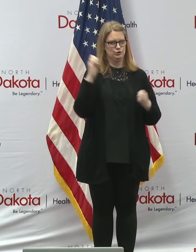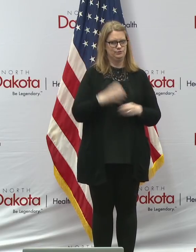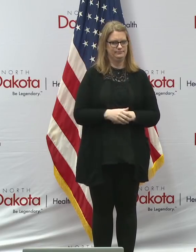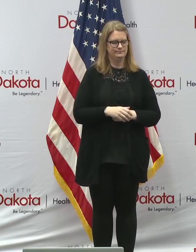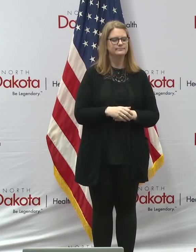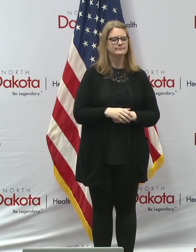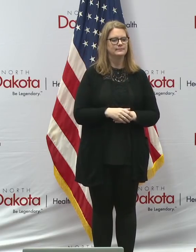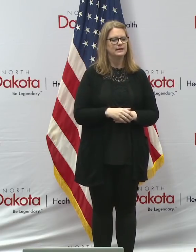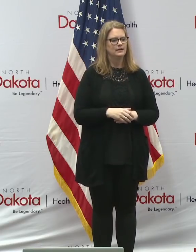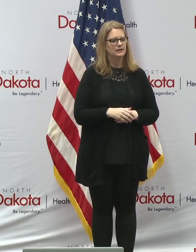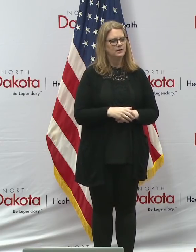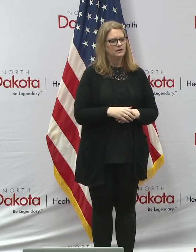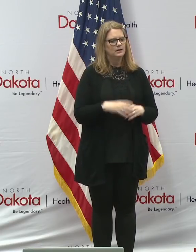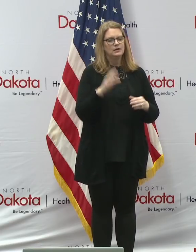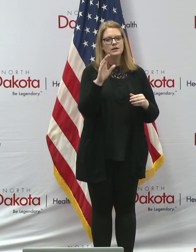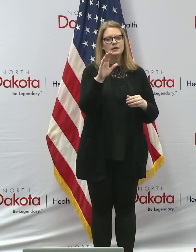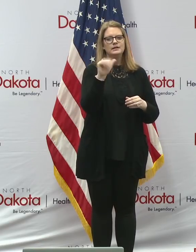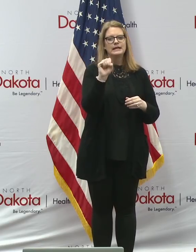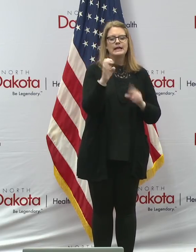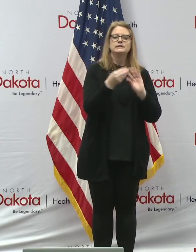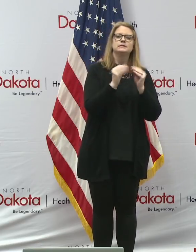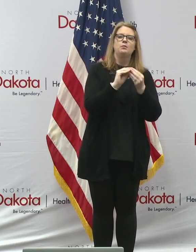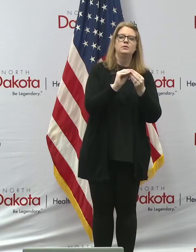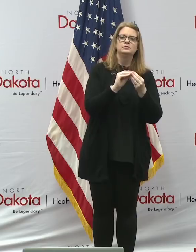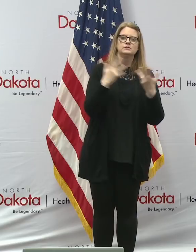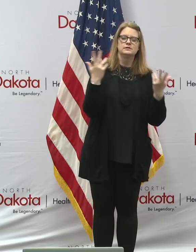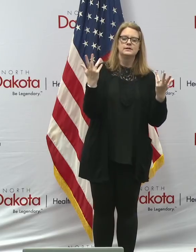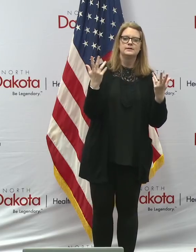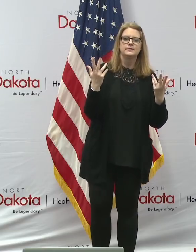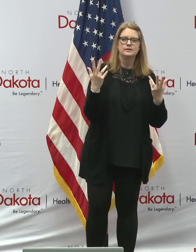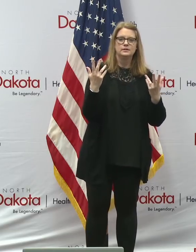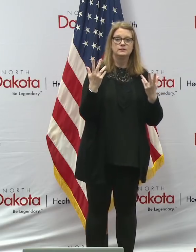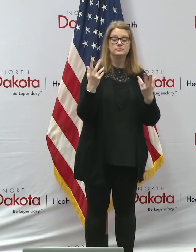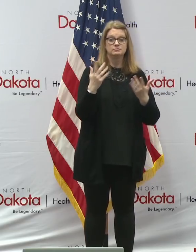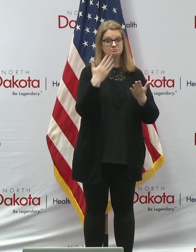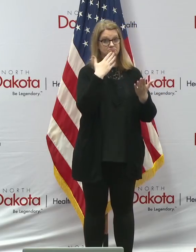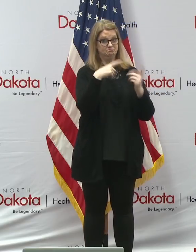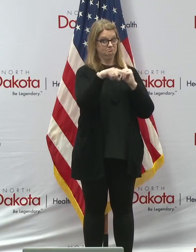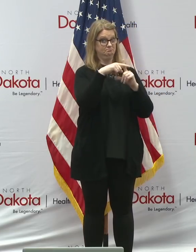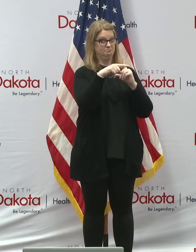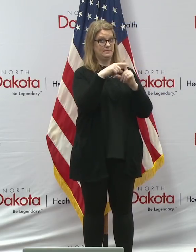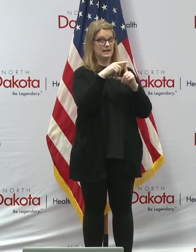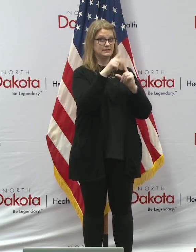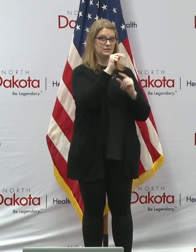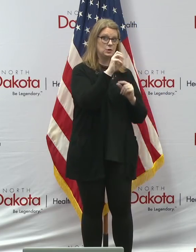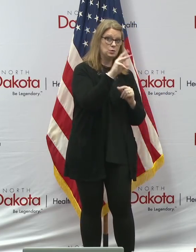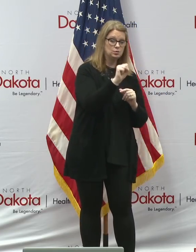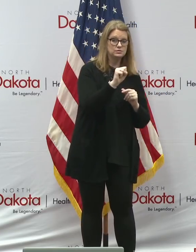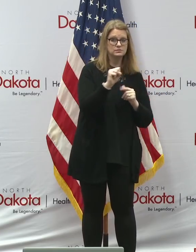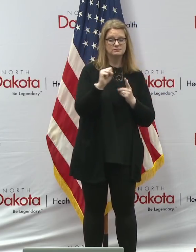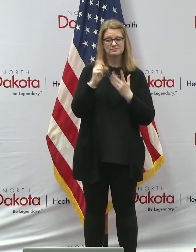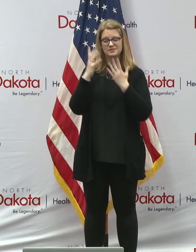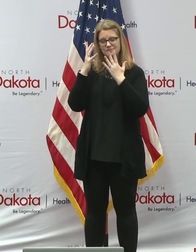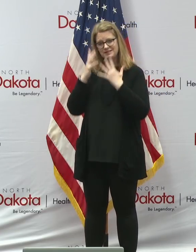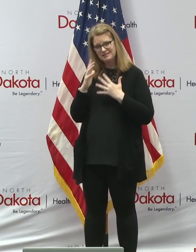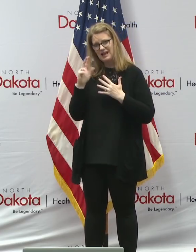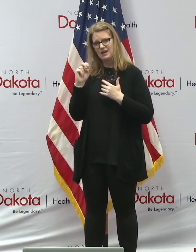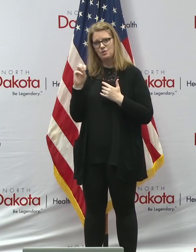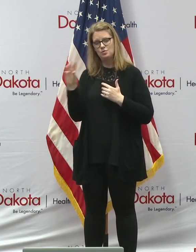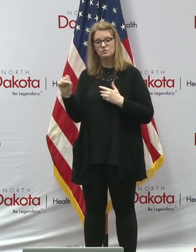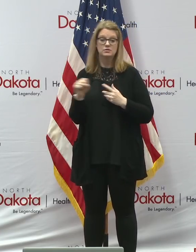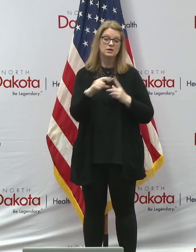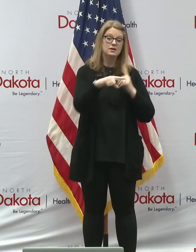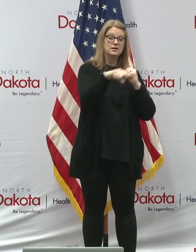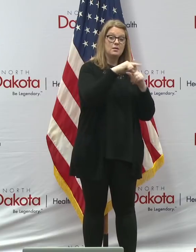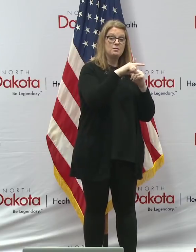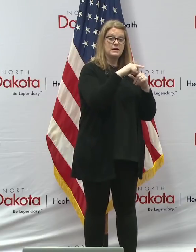Getting into the case numbers for today, we've got some good news and some sad news. The good